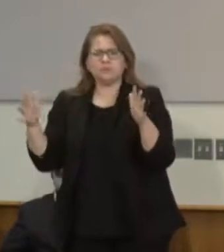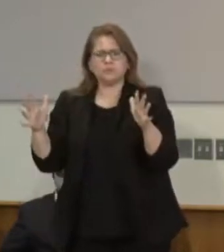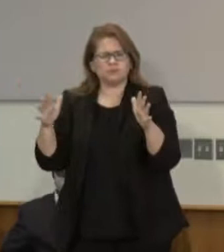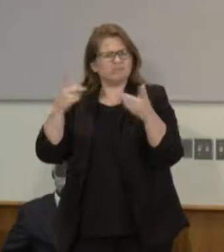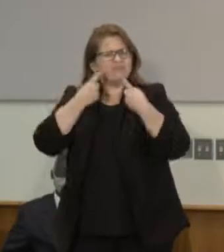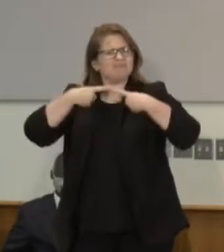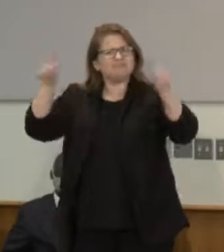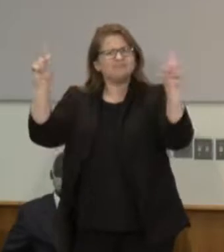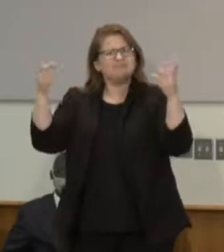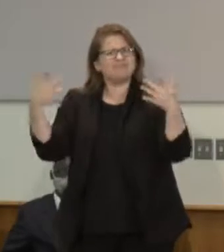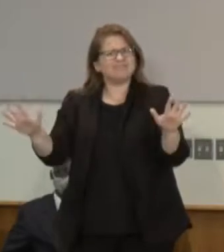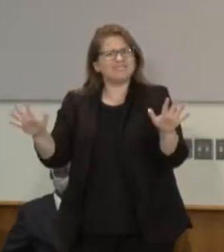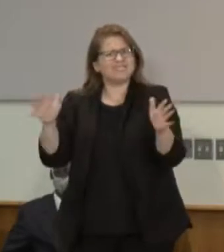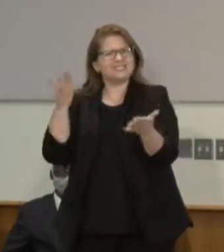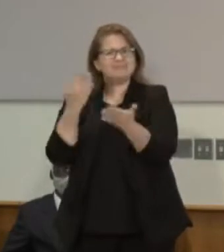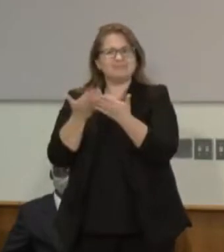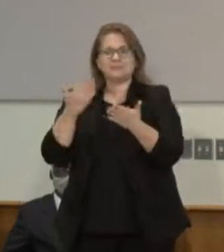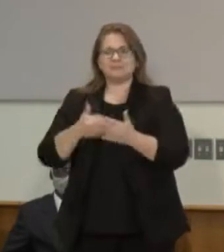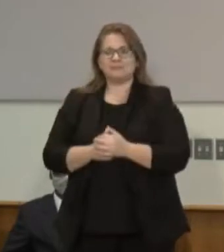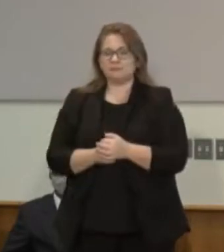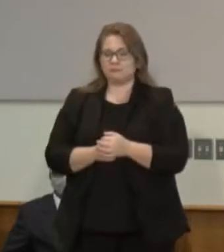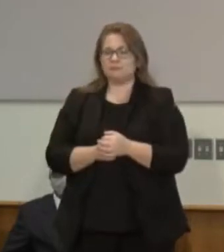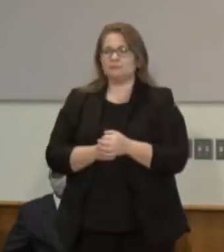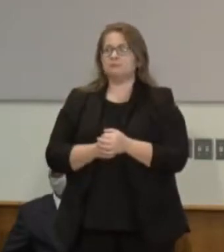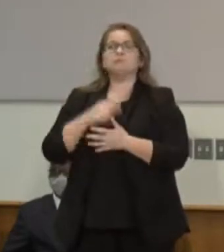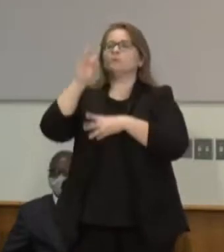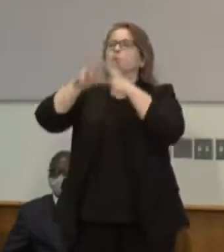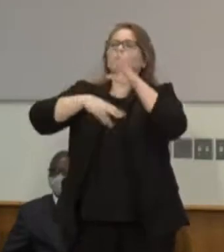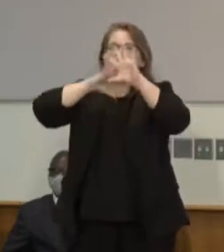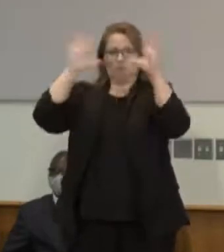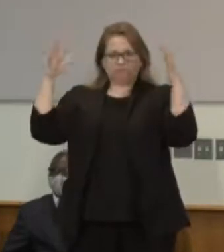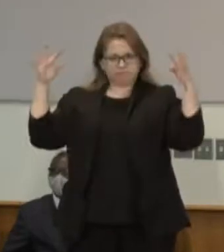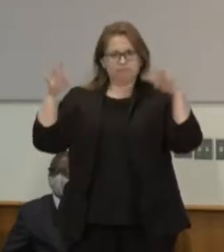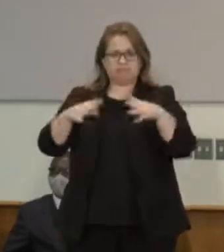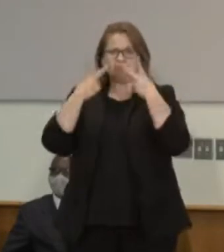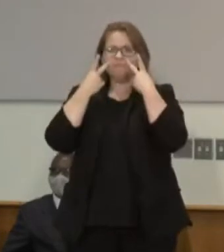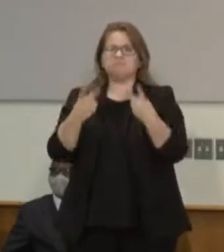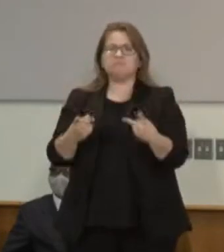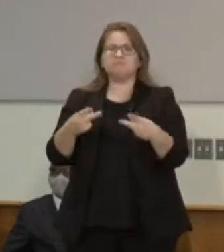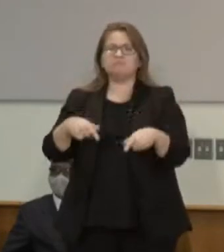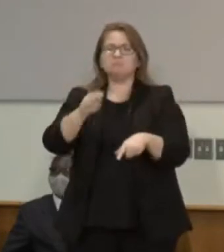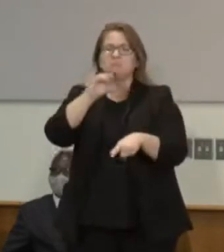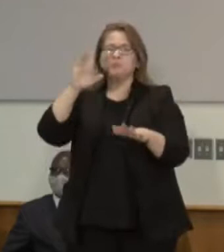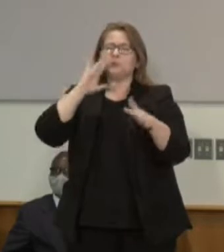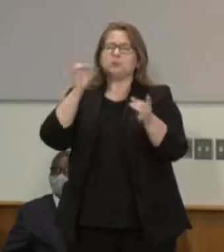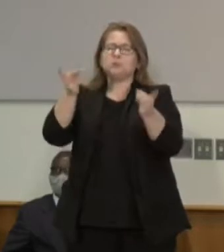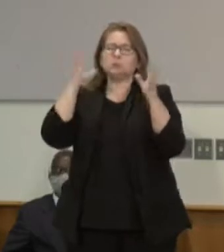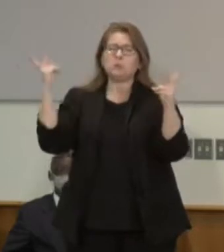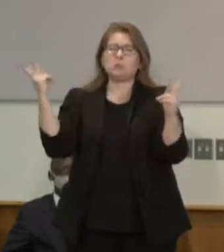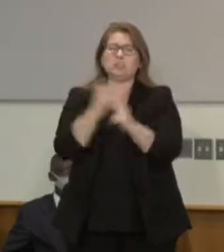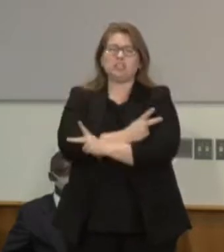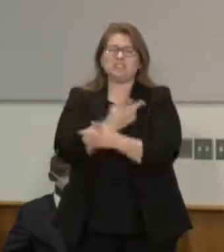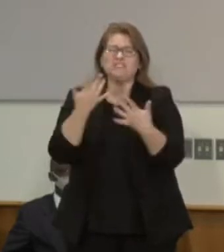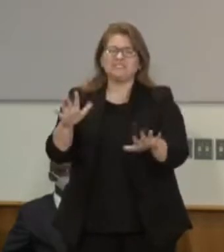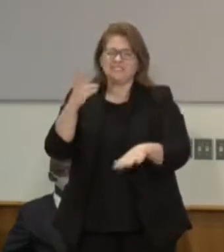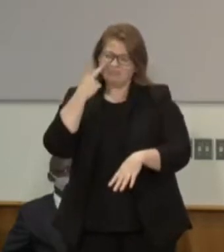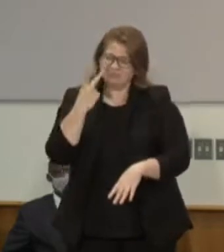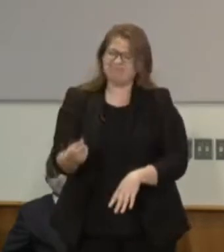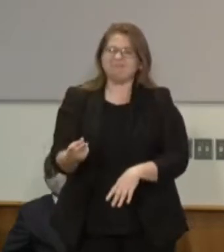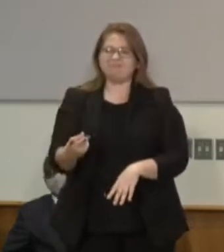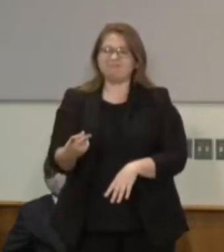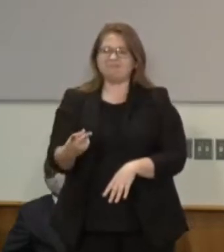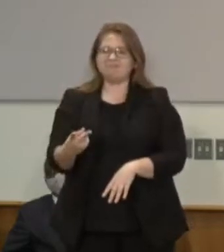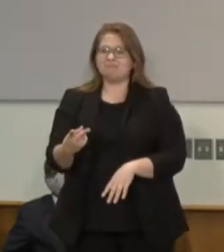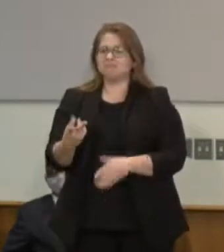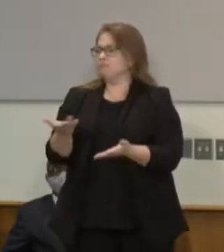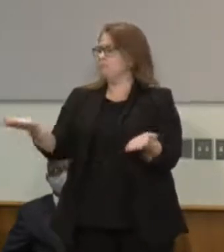The world saw the worst of Minnesota three weeks ago, and this group up here is committed to making sure that